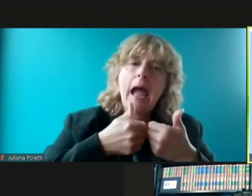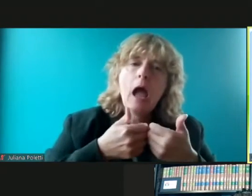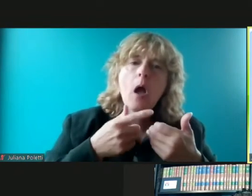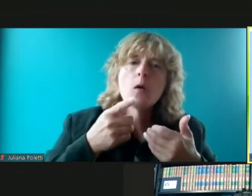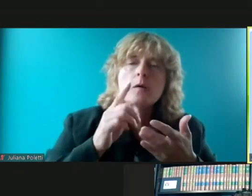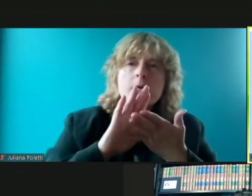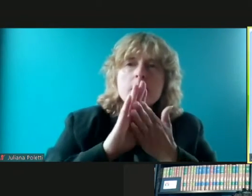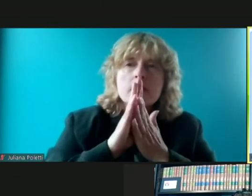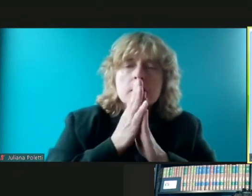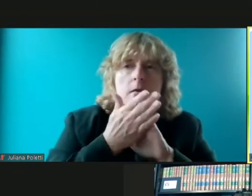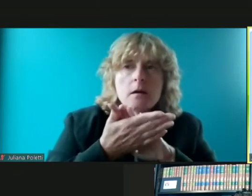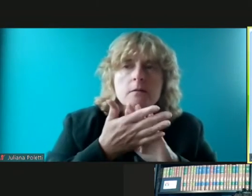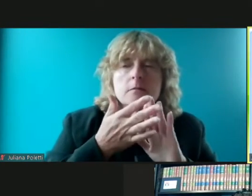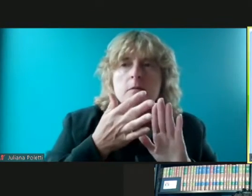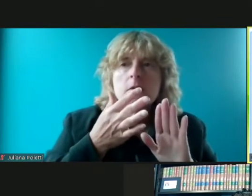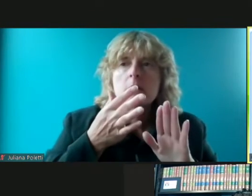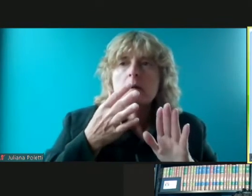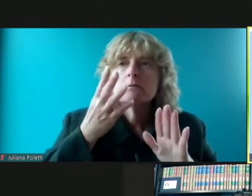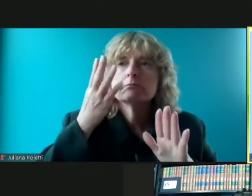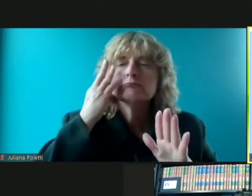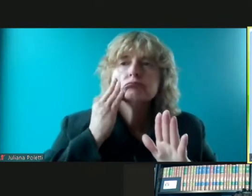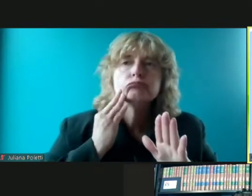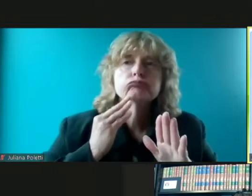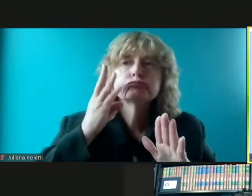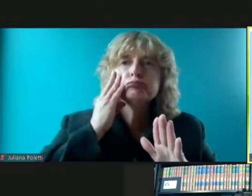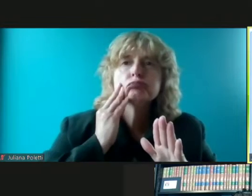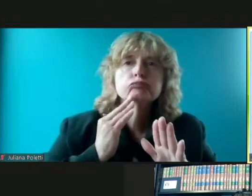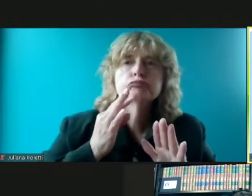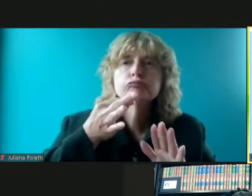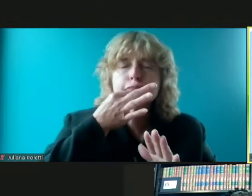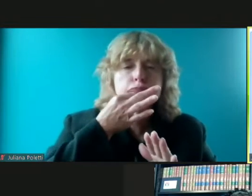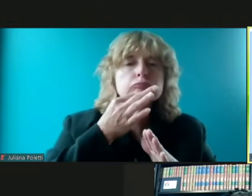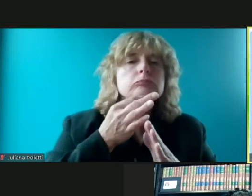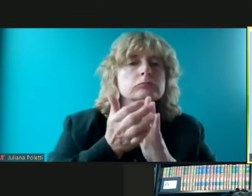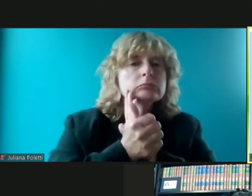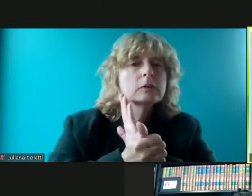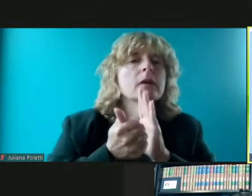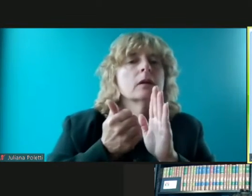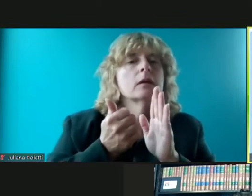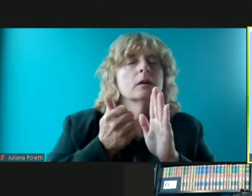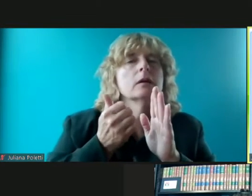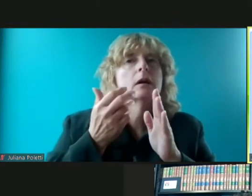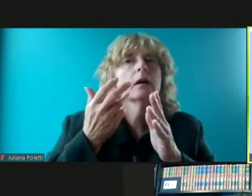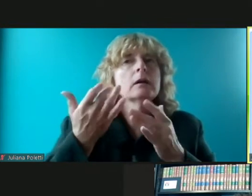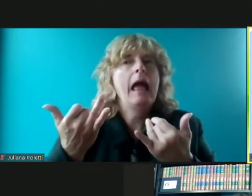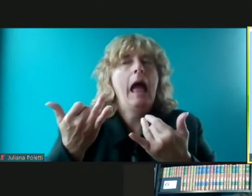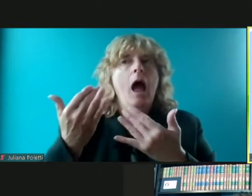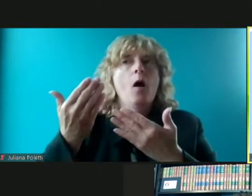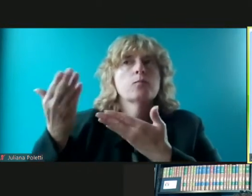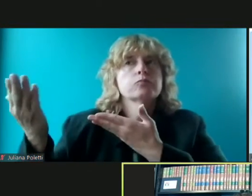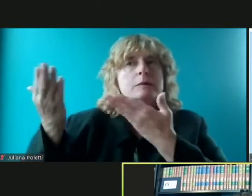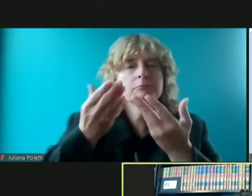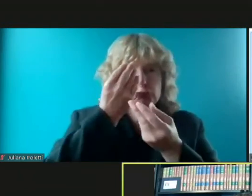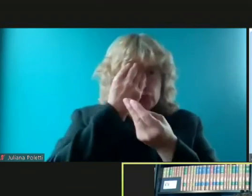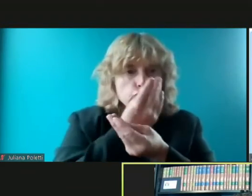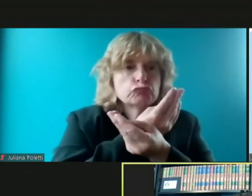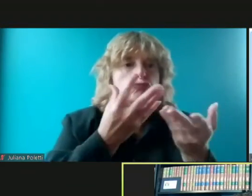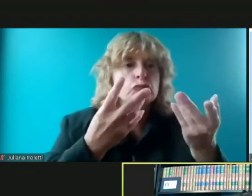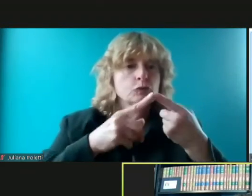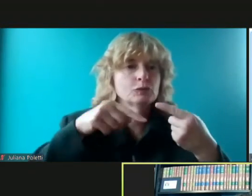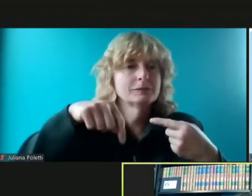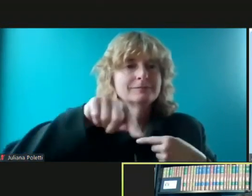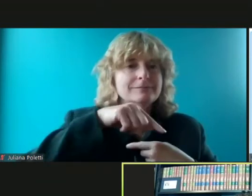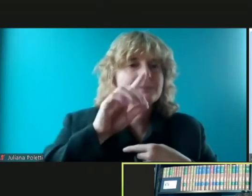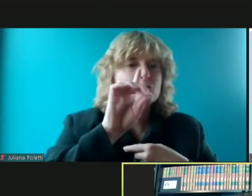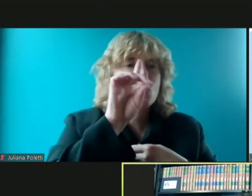expertise and uh your lens to this work here in the detroit area in particular great um so